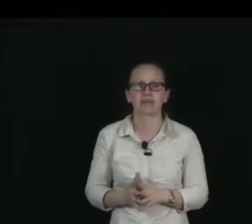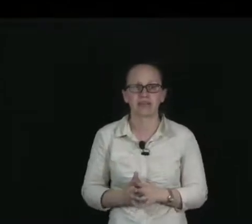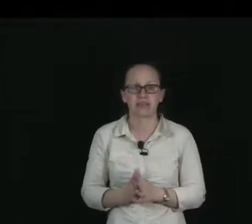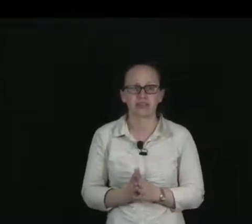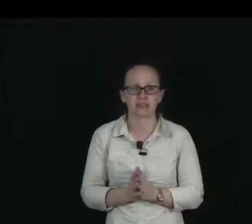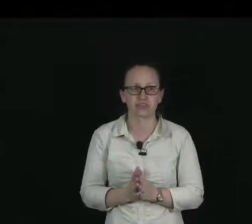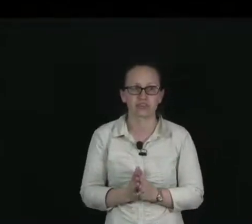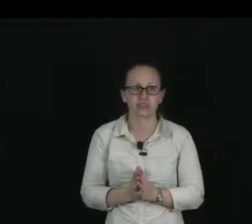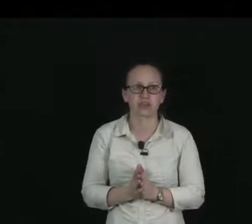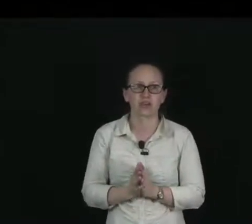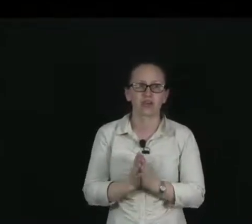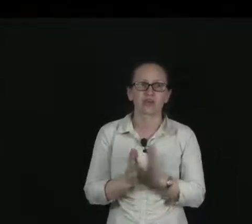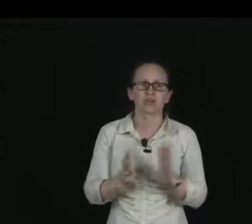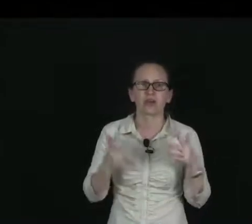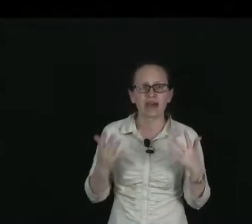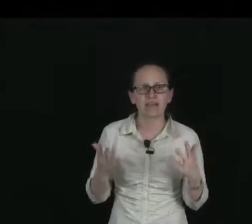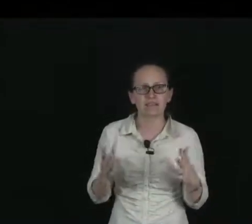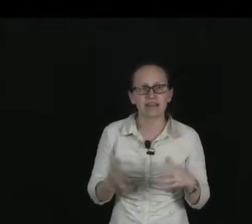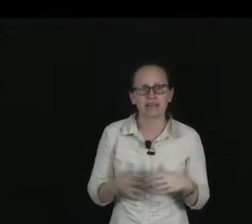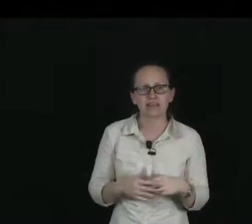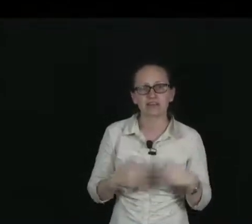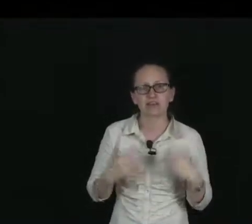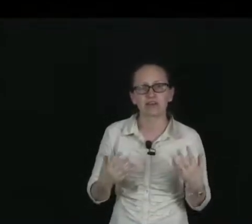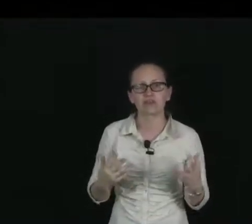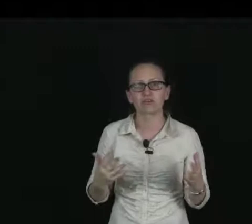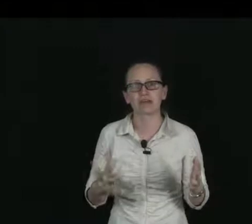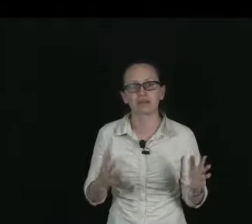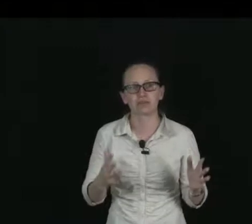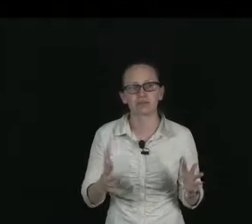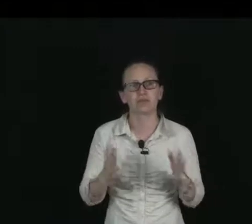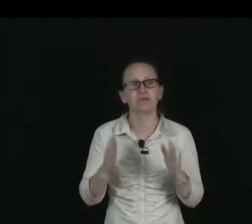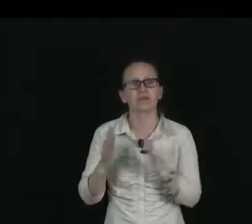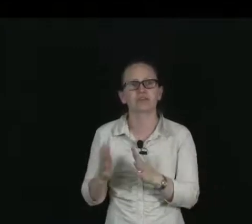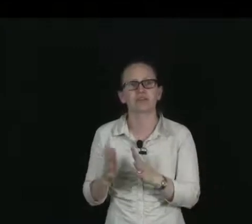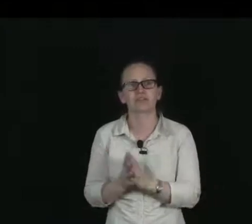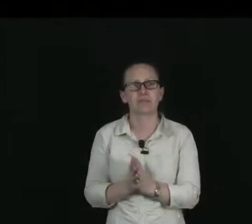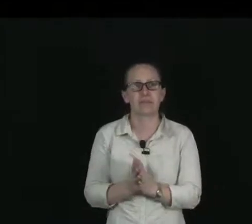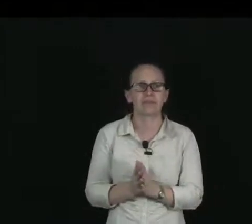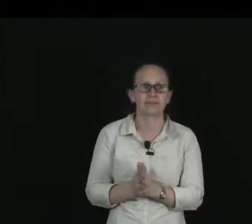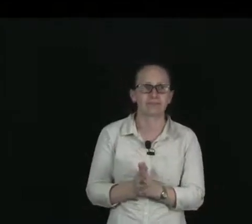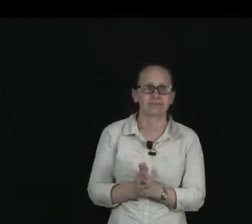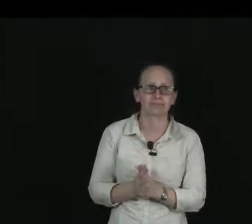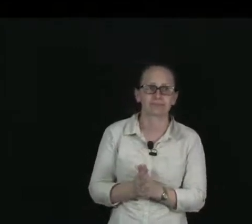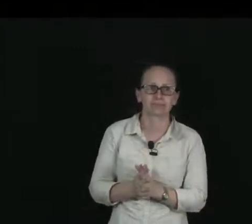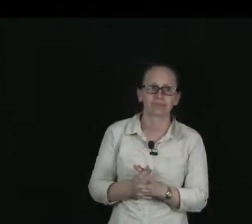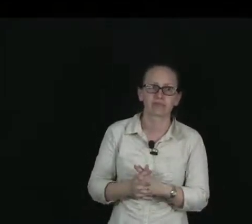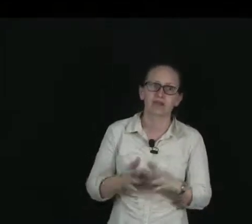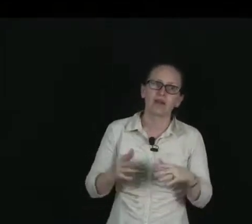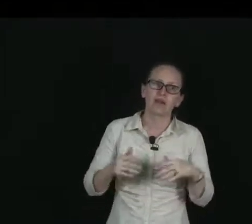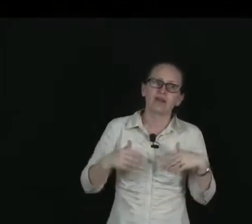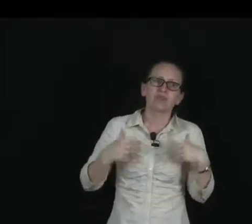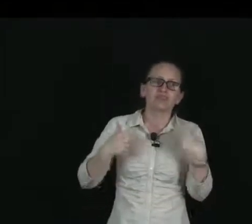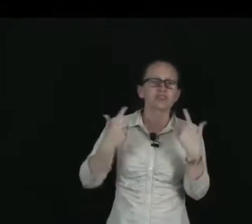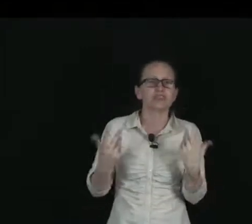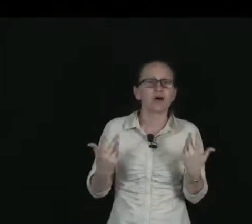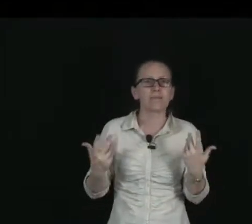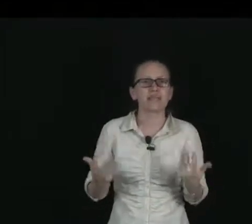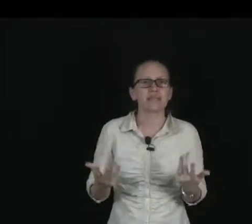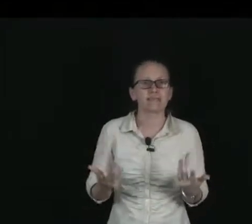radiation source. So alpha radiation cannot travel through a sheet of paper. To stop beta